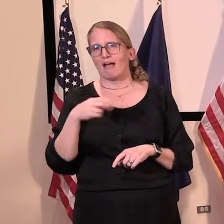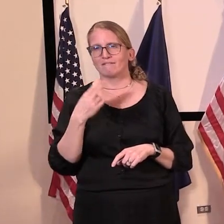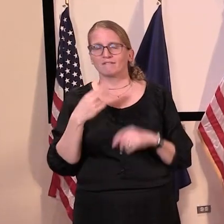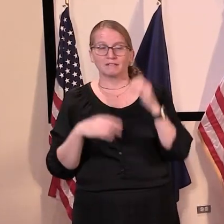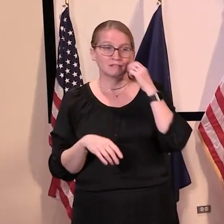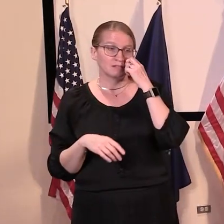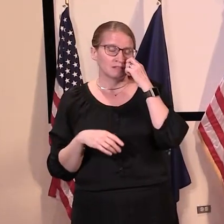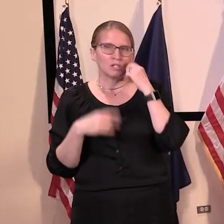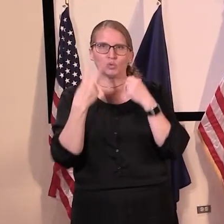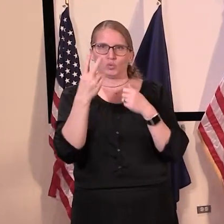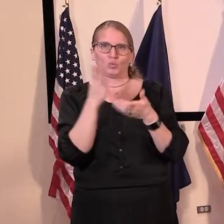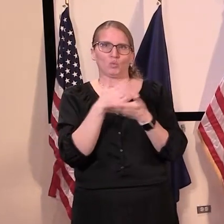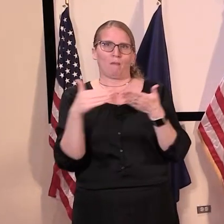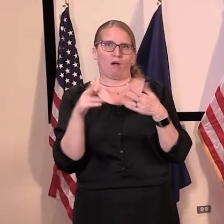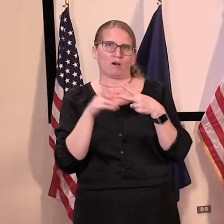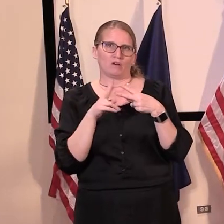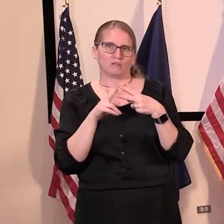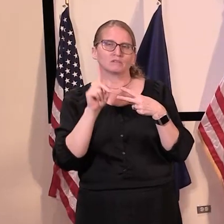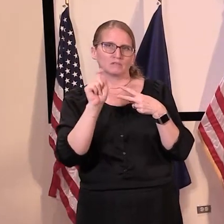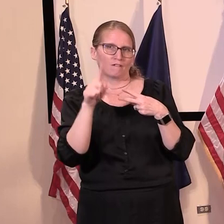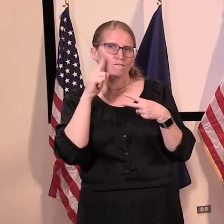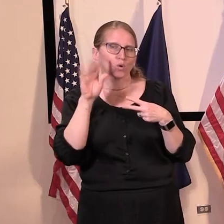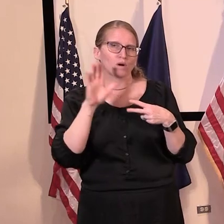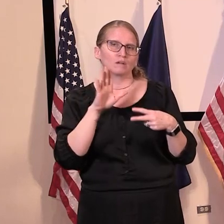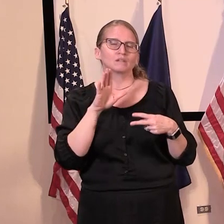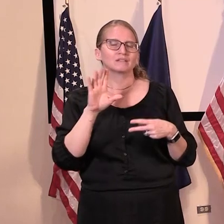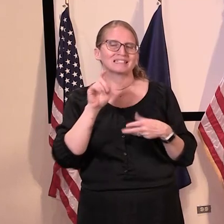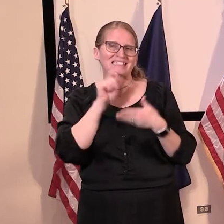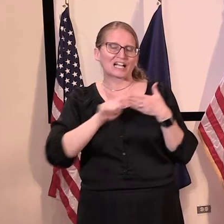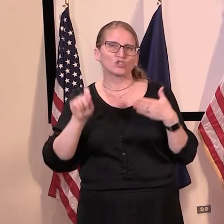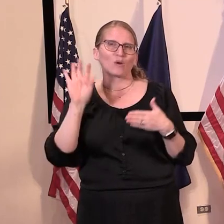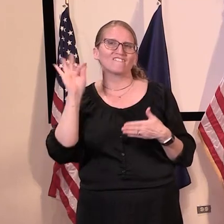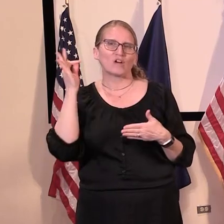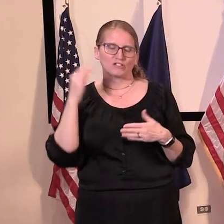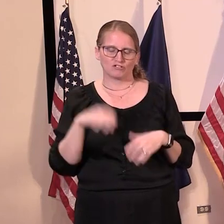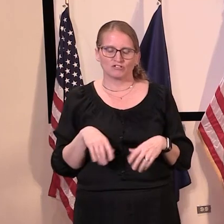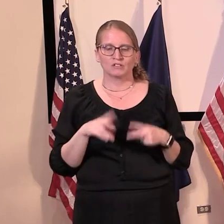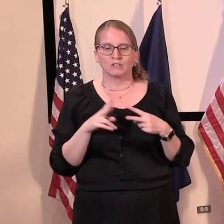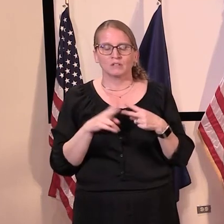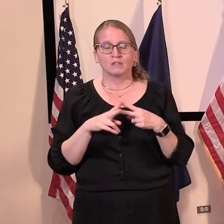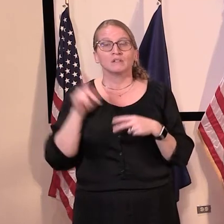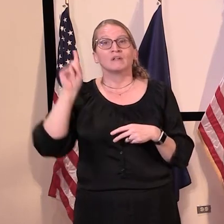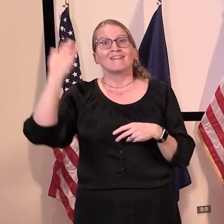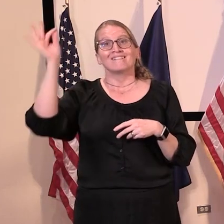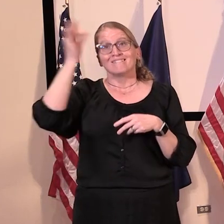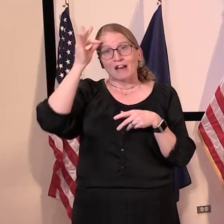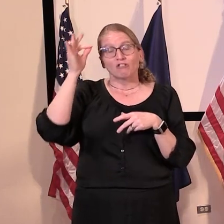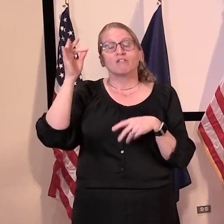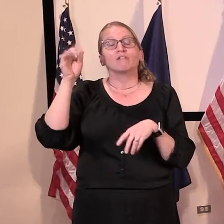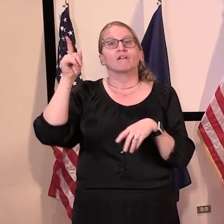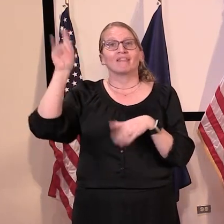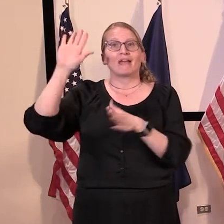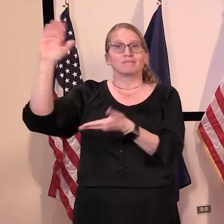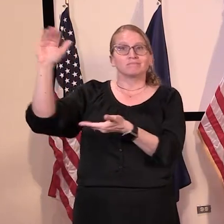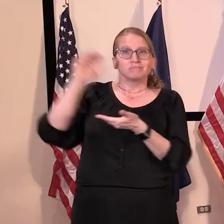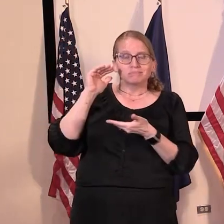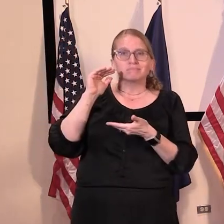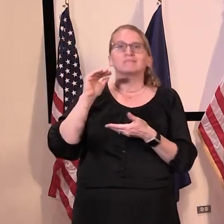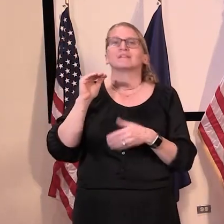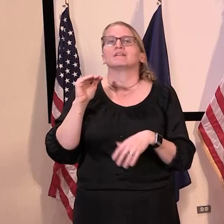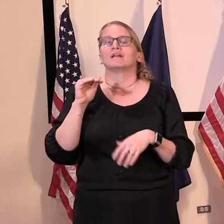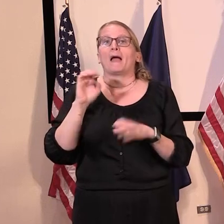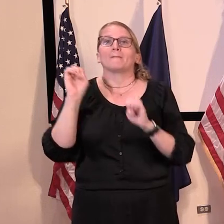question for secretary French. The federal government is sending a little more than 31 million dollars in emergency relief funds for the